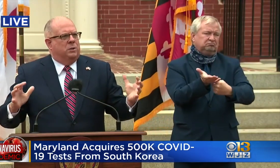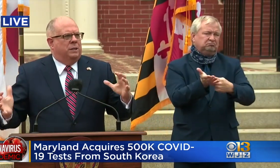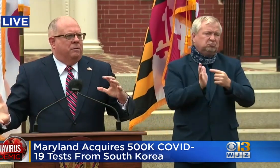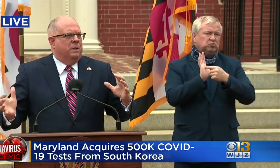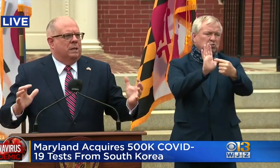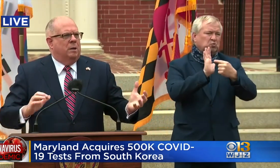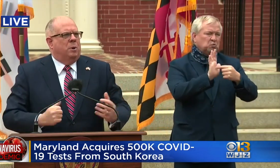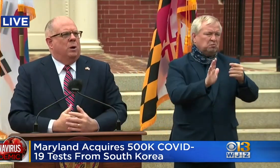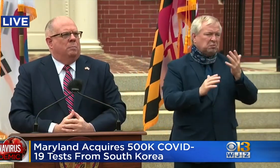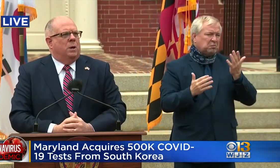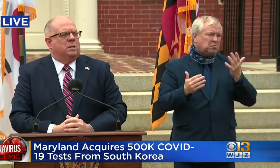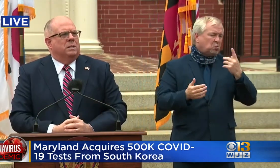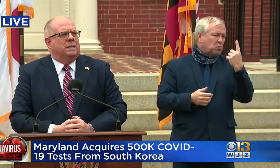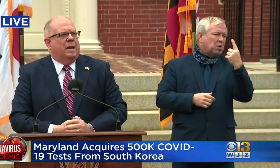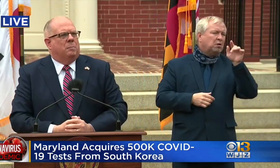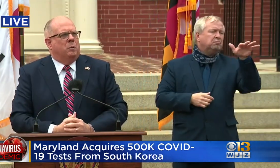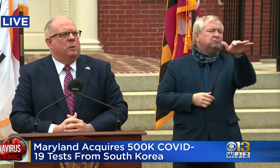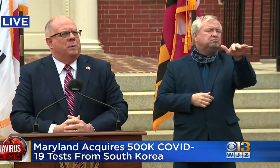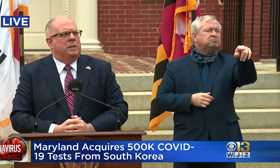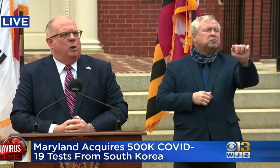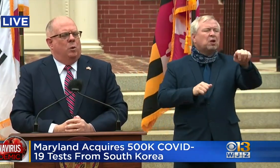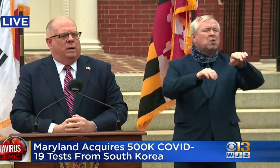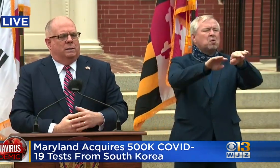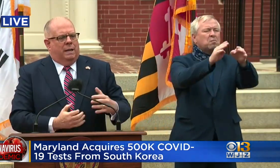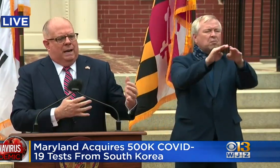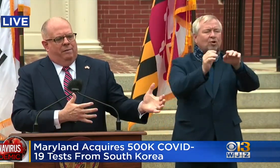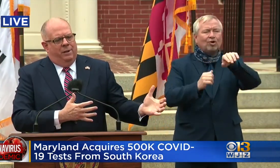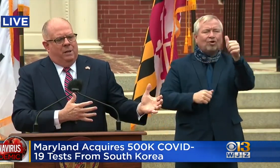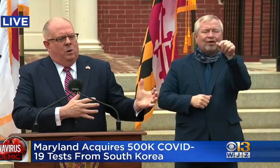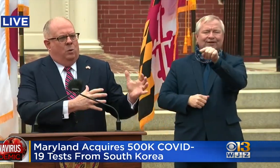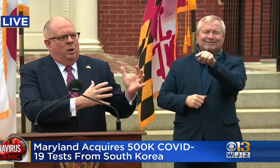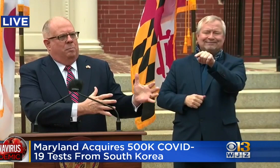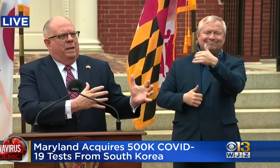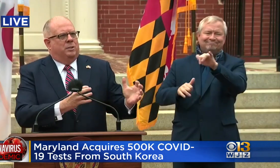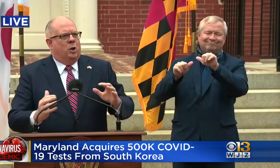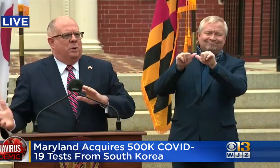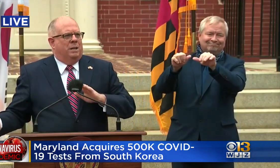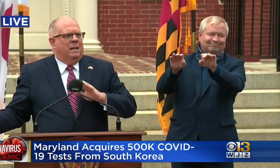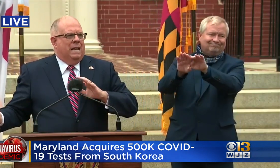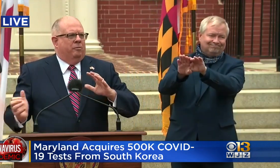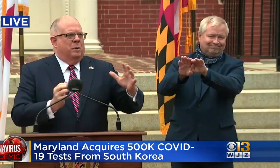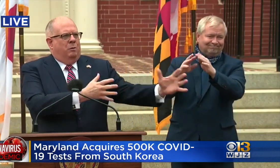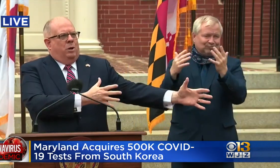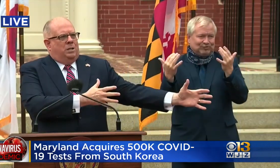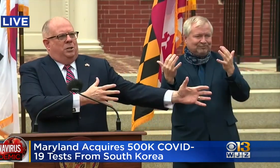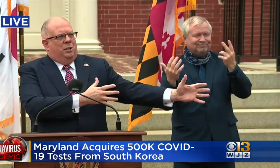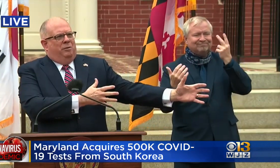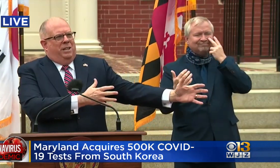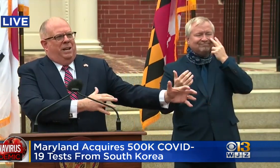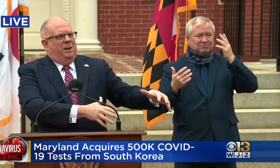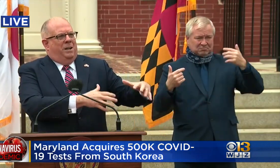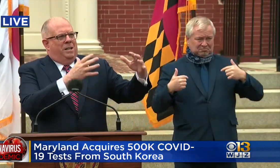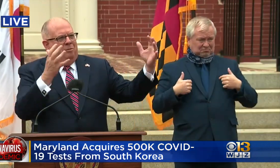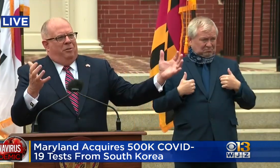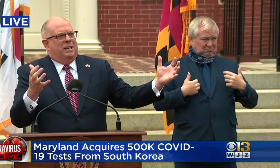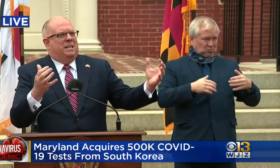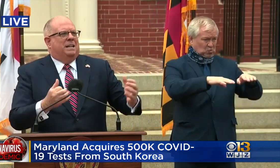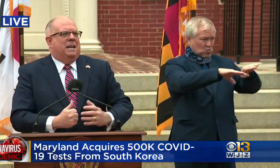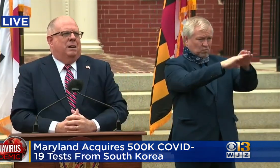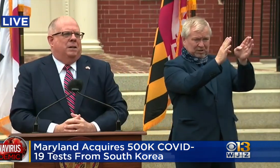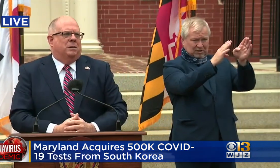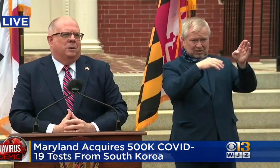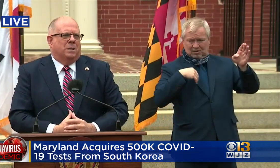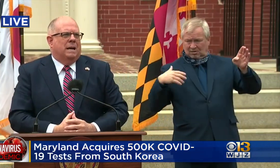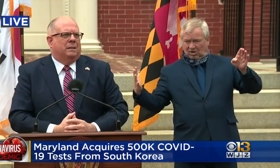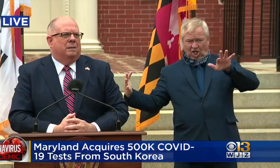regions or different parts of the state, but we, what we don't want is to have one place open. Everybody rushes over there and then infects